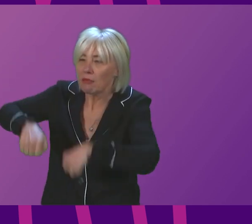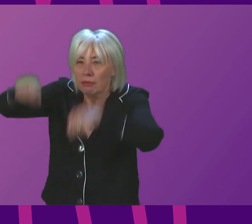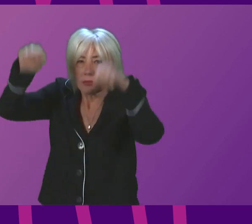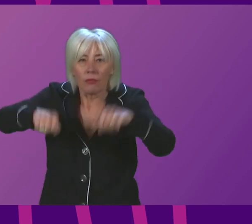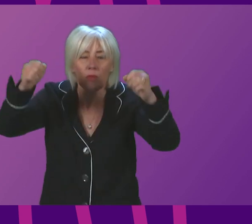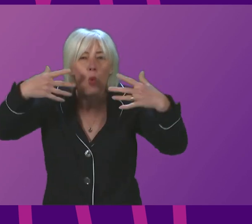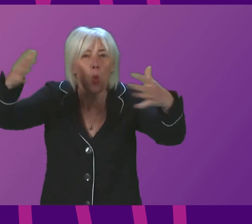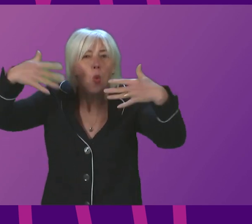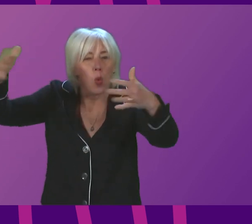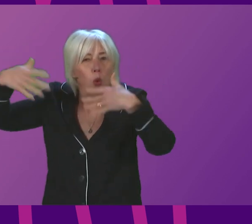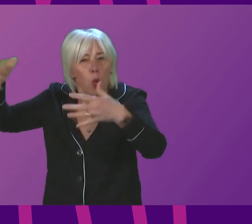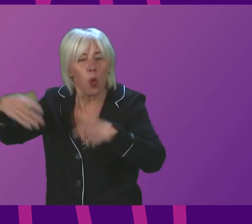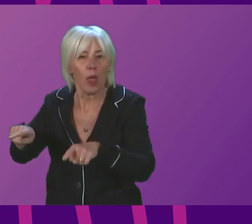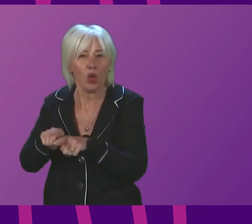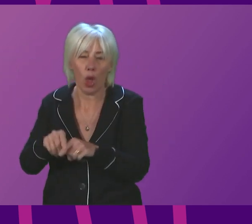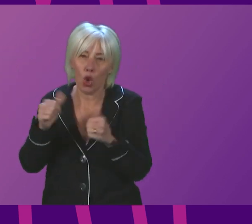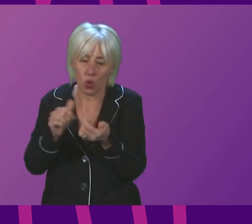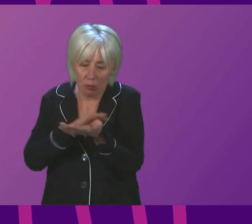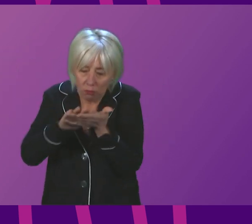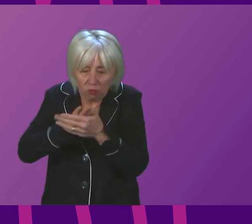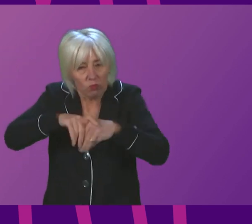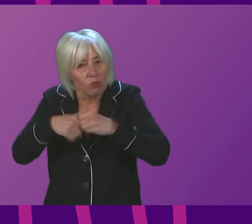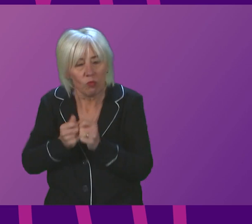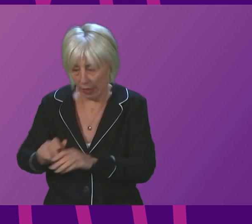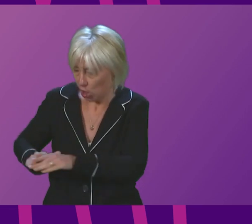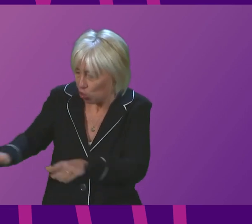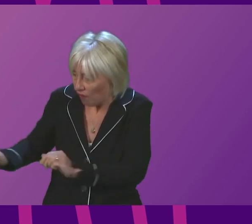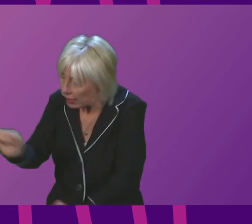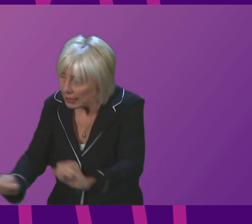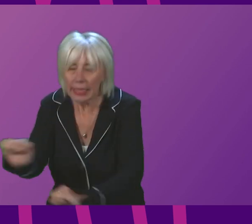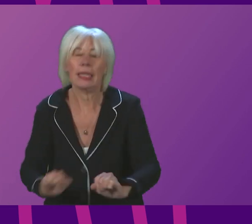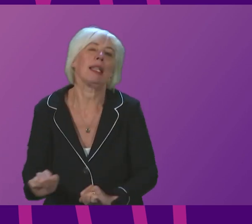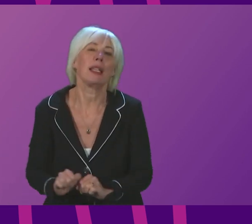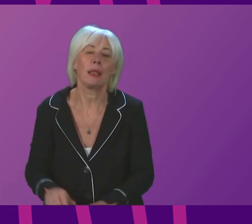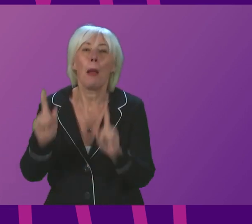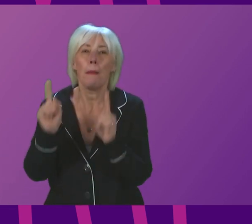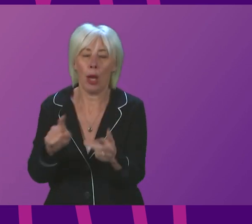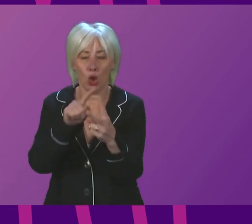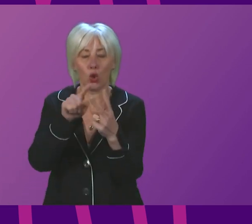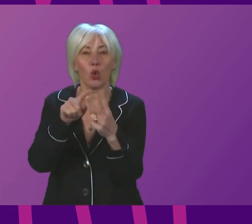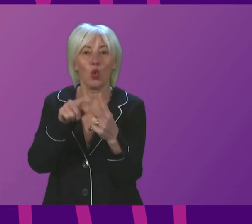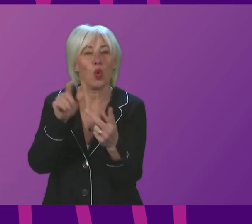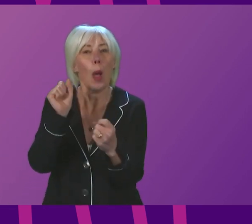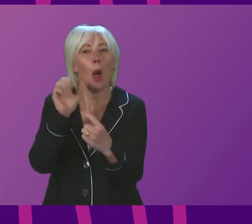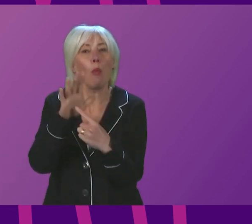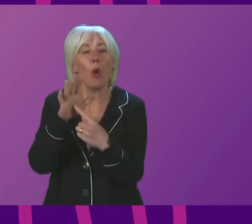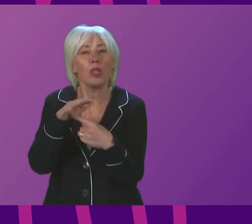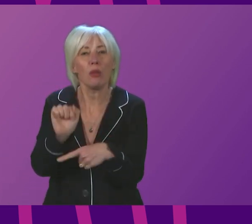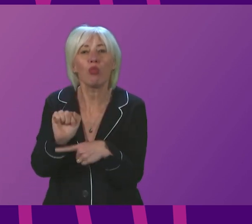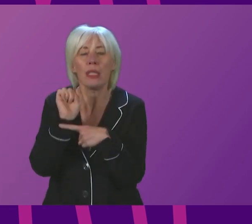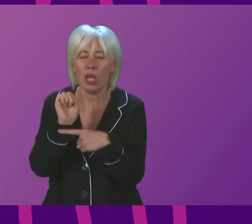possible and ensuring good hand and surface hygiene. However, there are two important protections that I want to